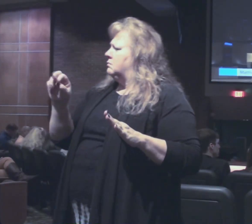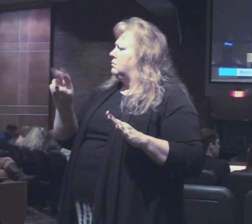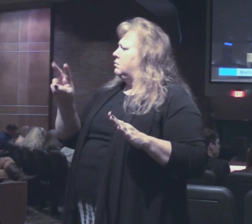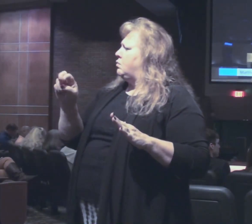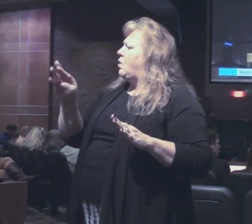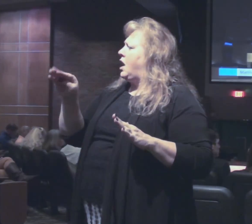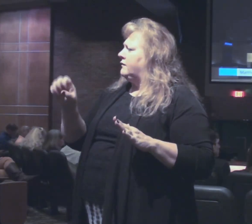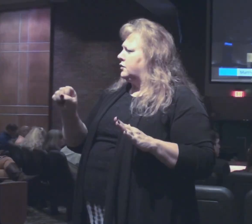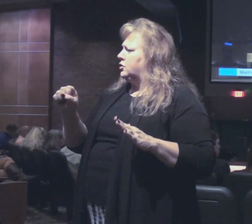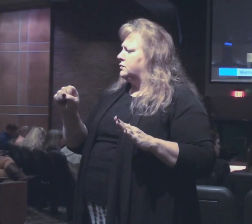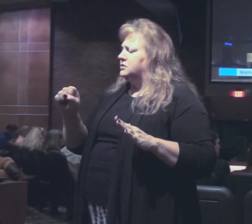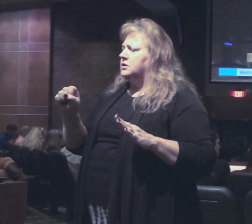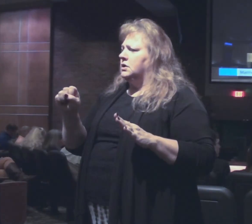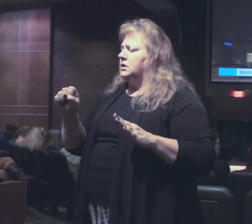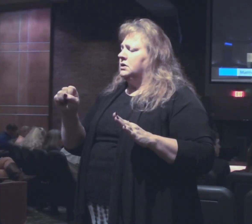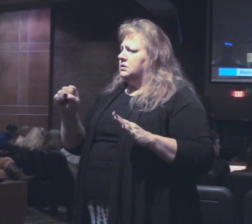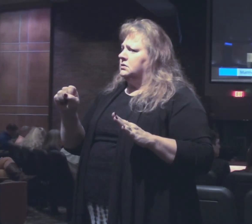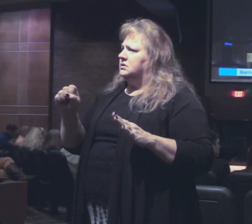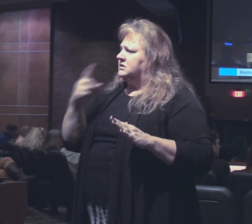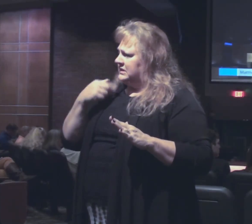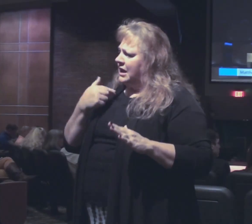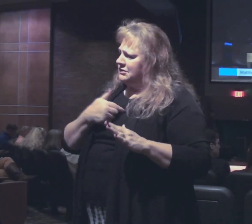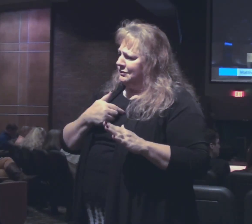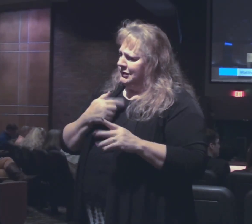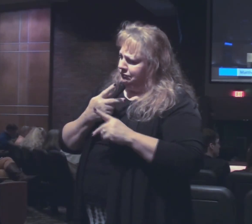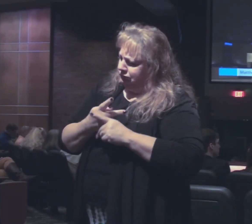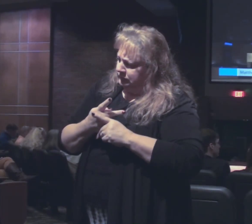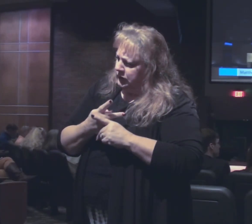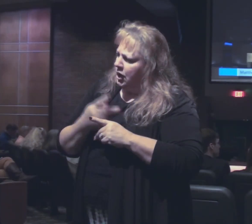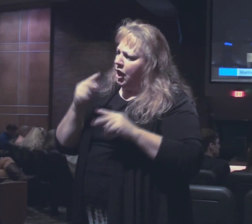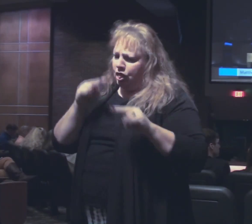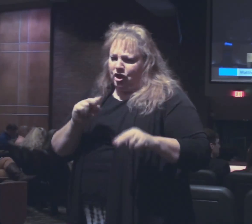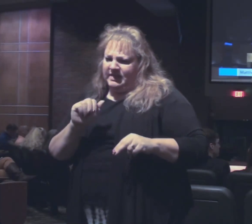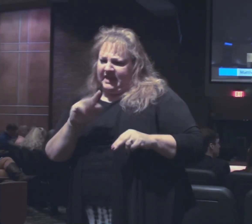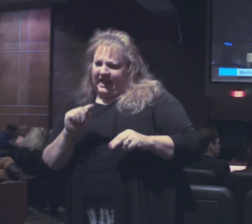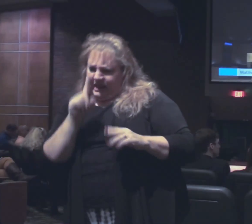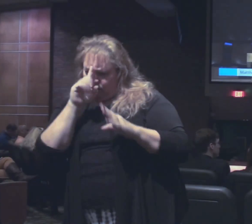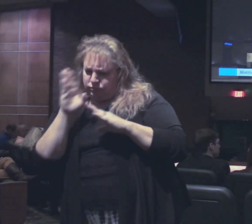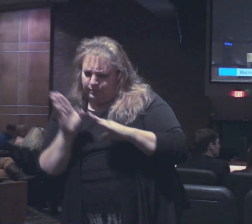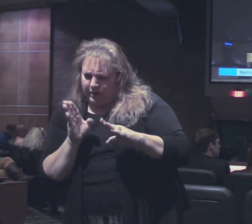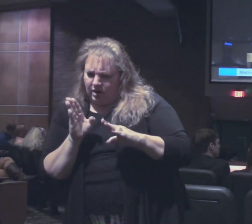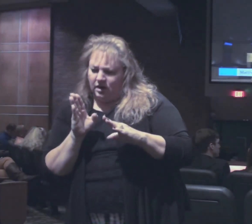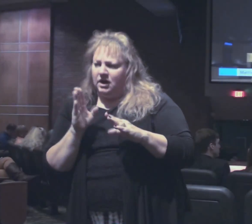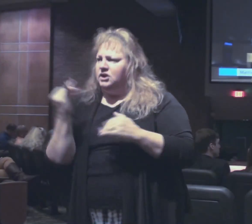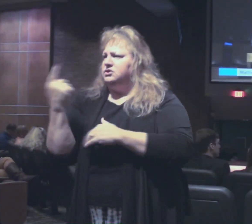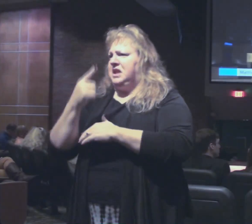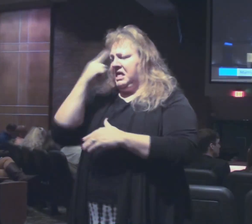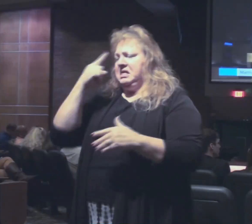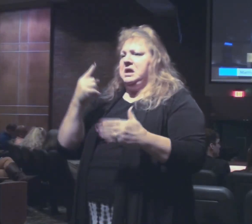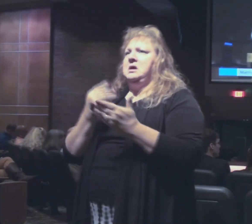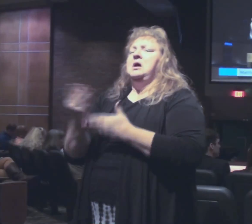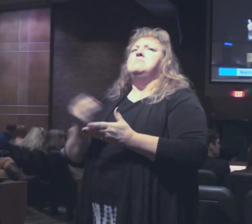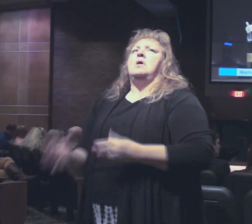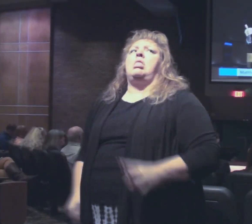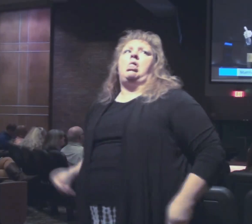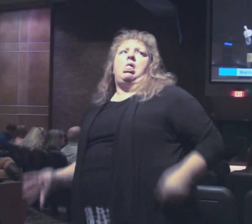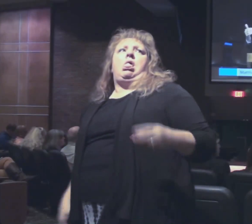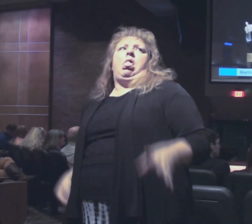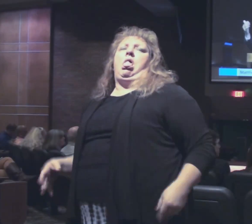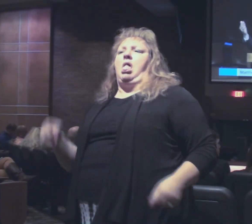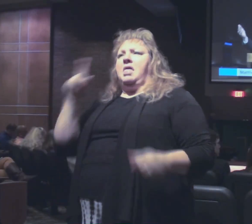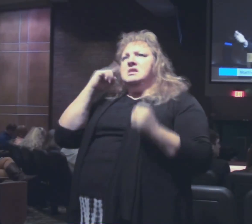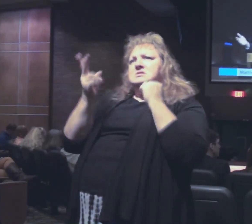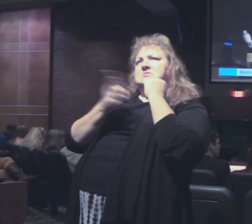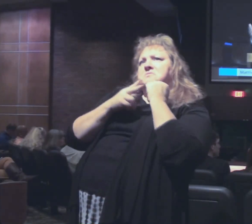look at the ant and how they prepare. I don't spend everything I have today without thinking I should save some for tomorrow.